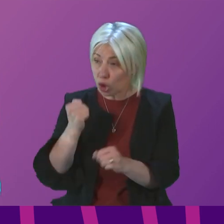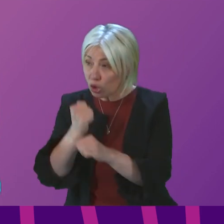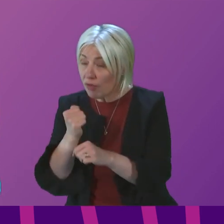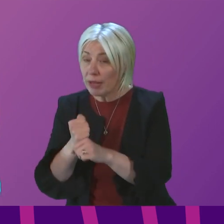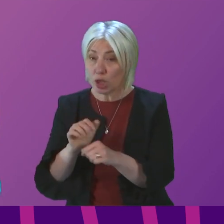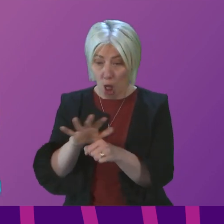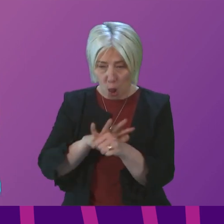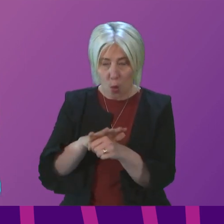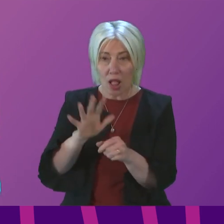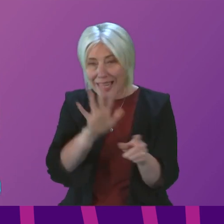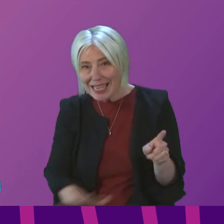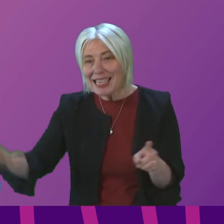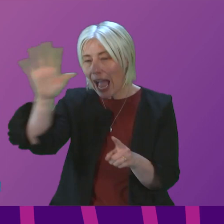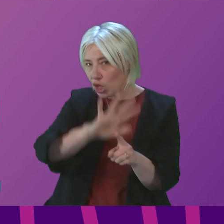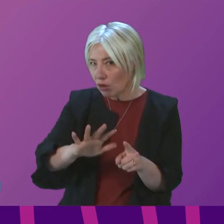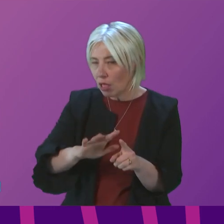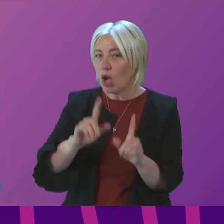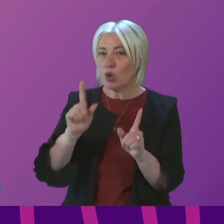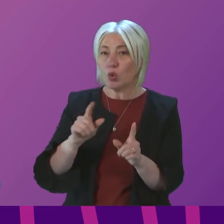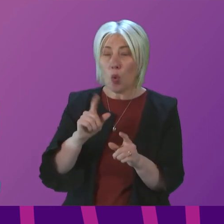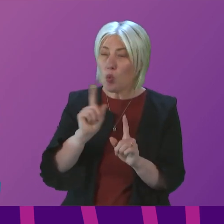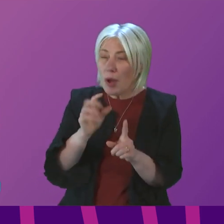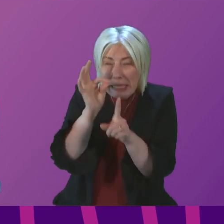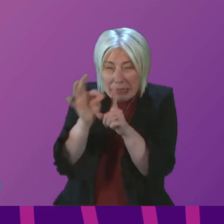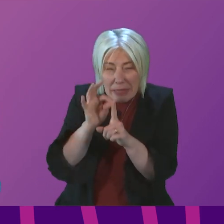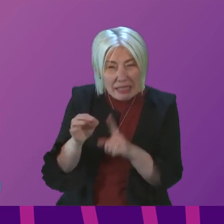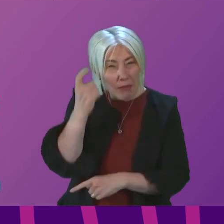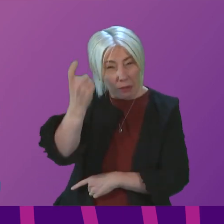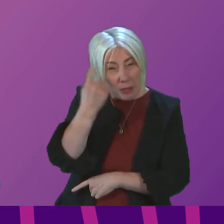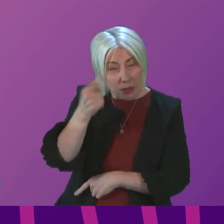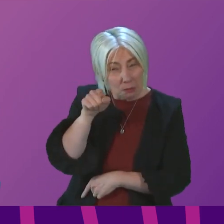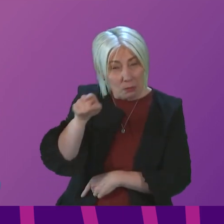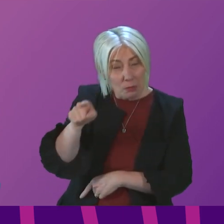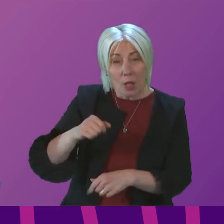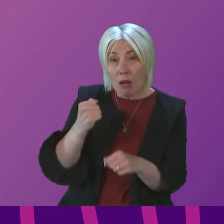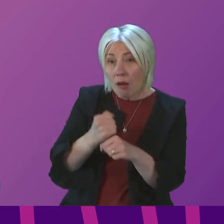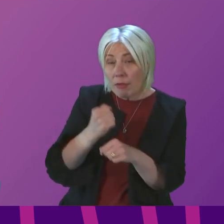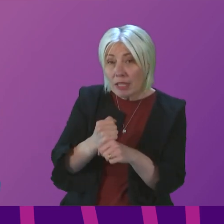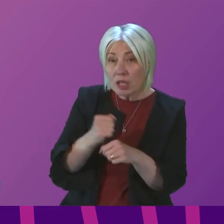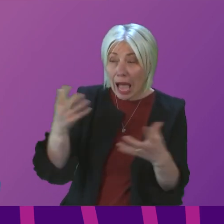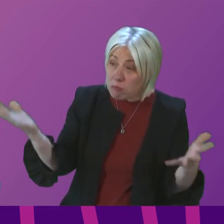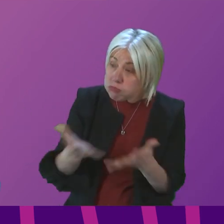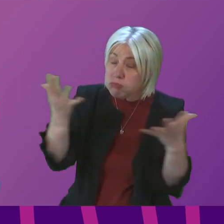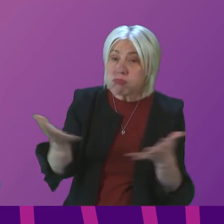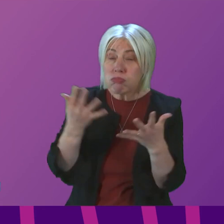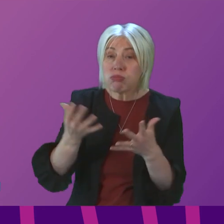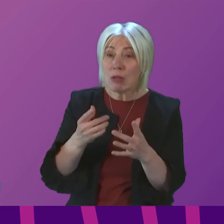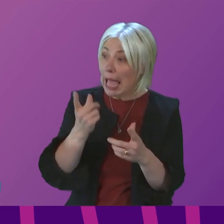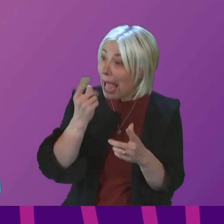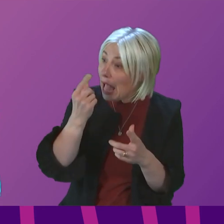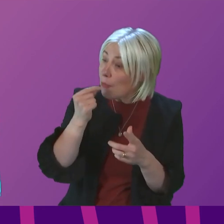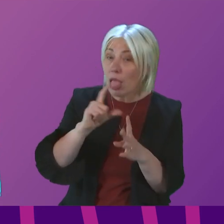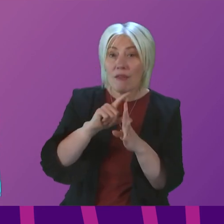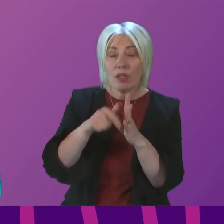local and national. So can I ask the First Minister, what specific consideration has the Scottish Government given to actively encourage and enable